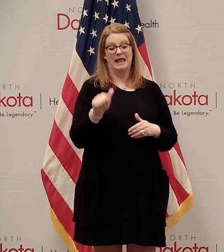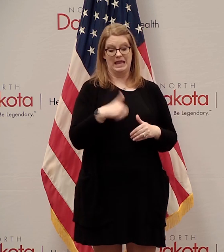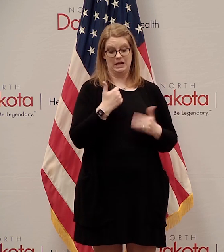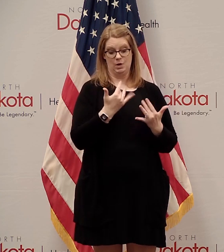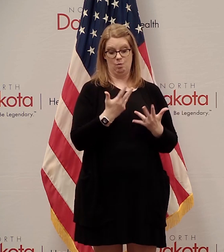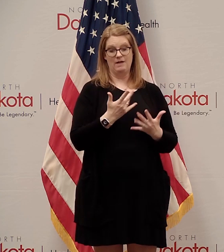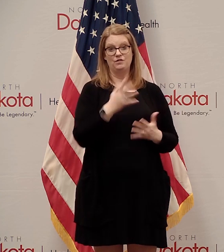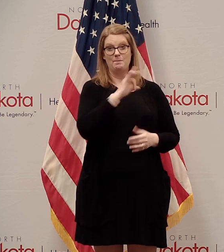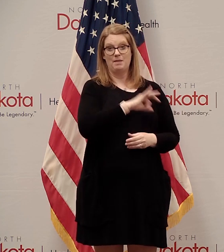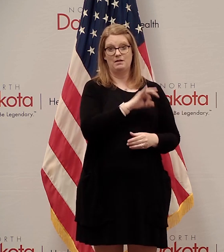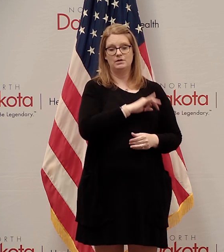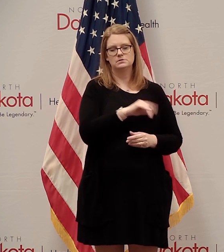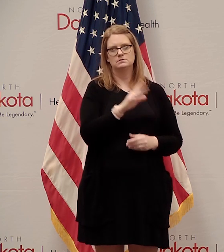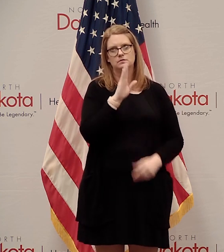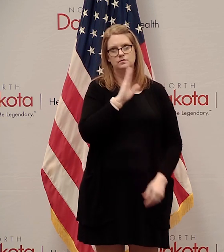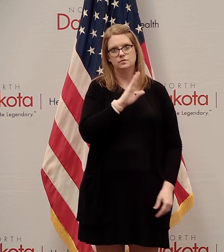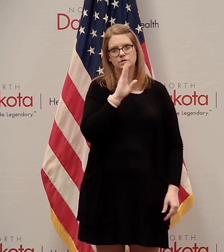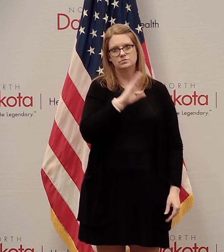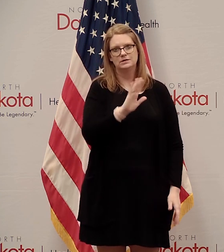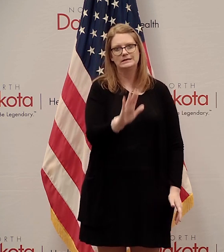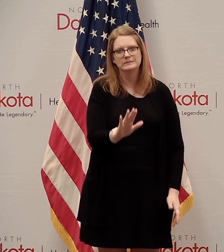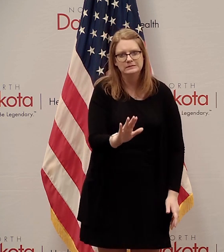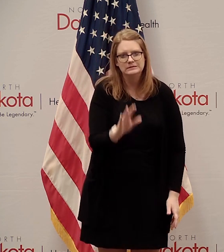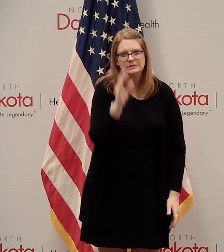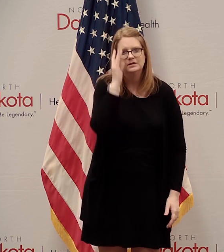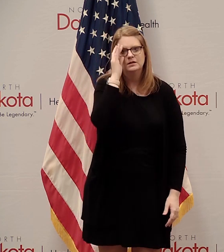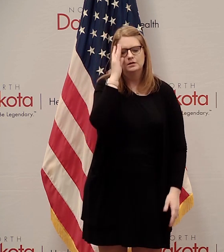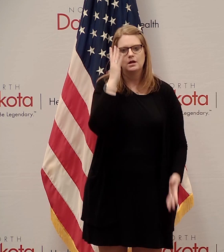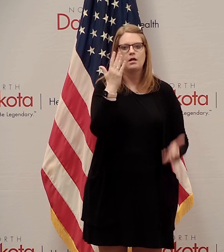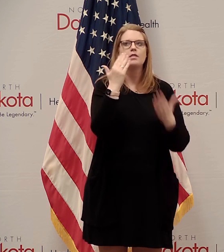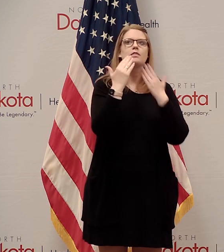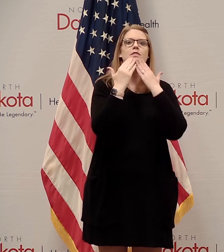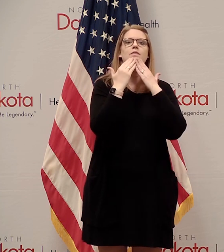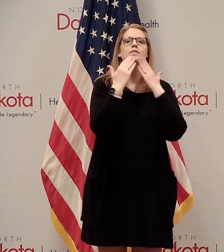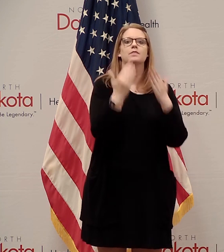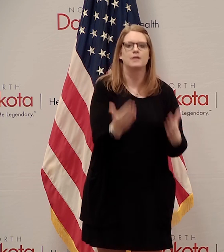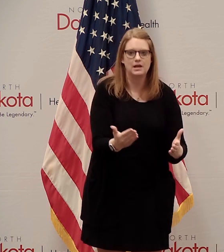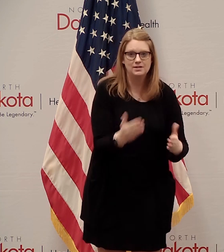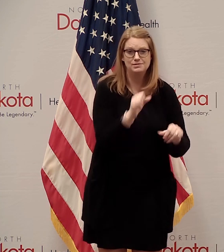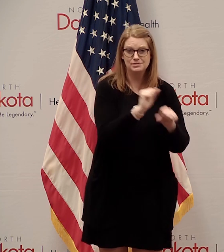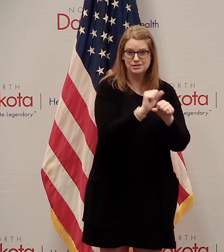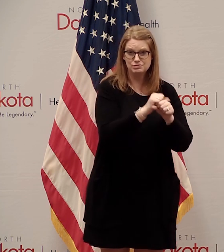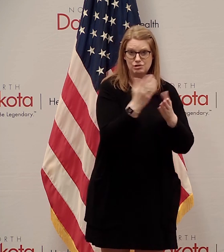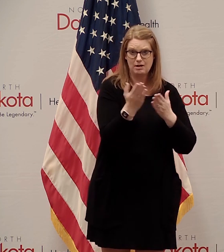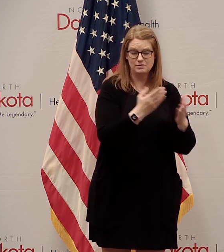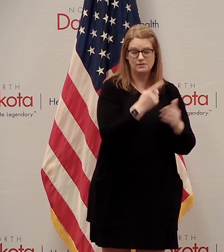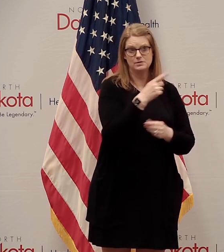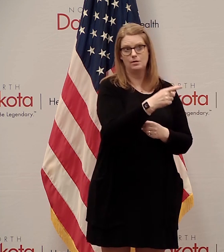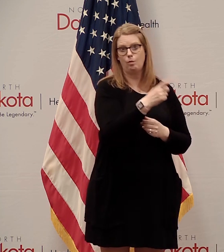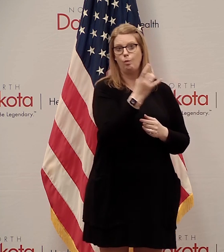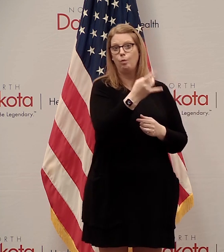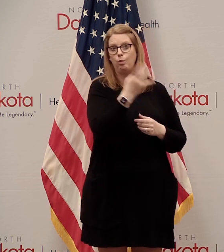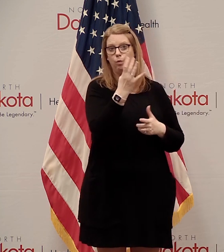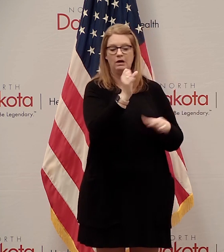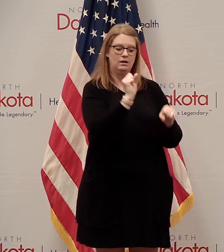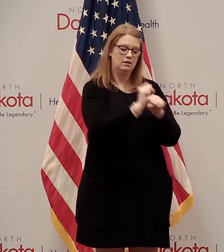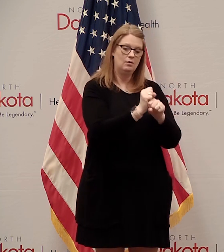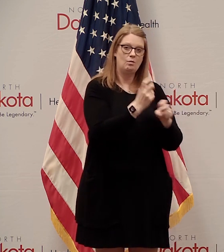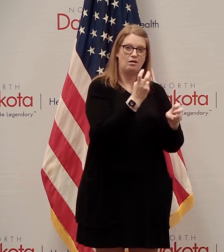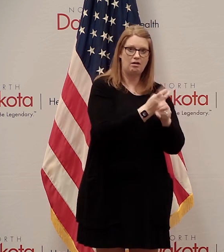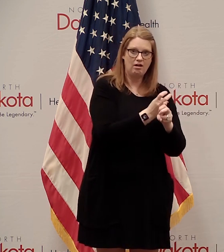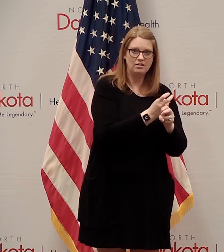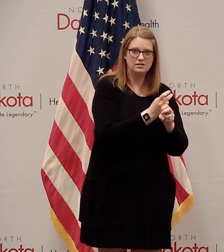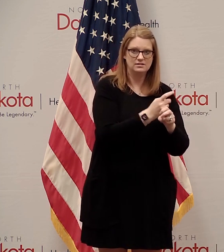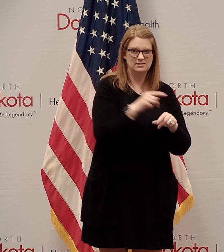benefits is frustrating, again, I want to say thank so much to our Job Service team member, whose hard work appears to have made North